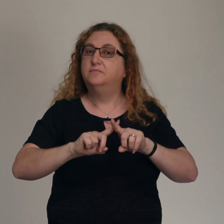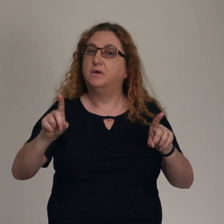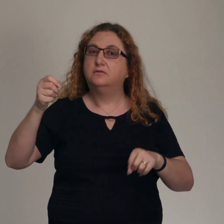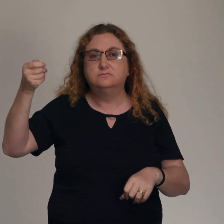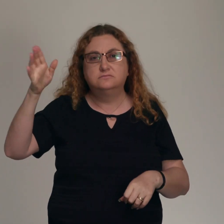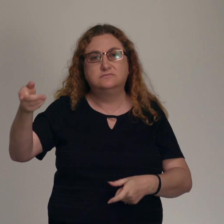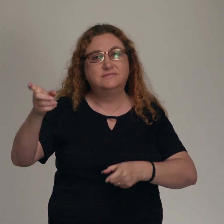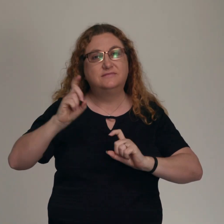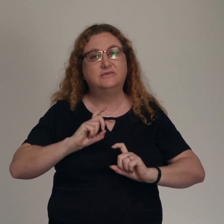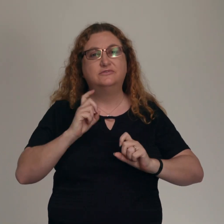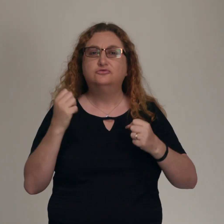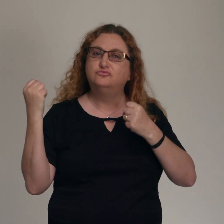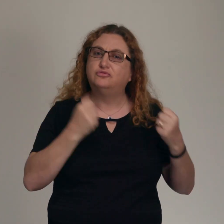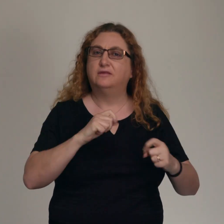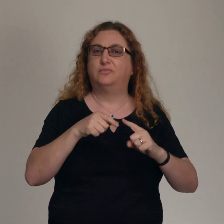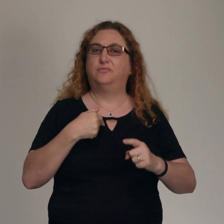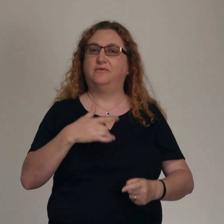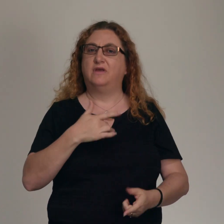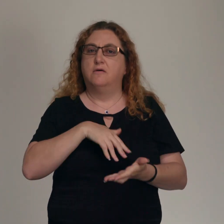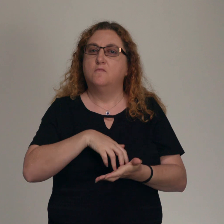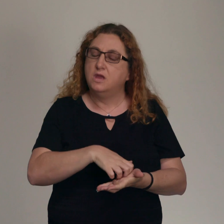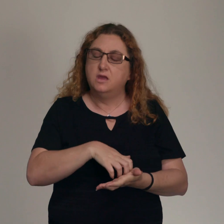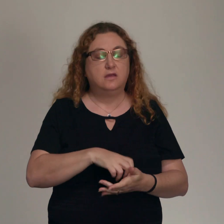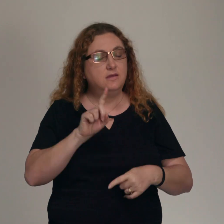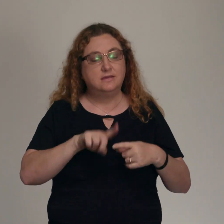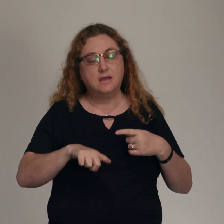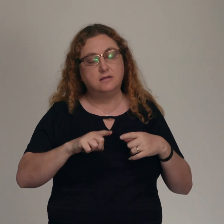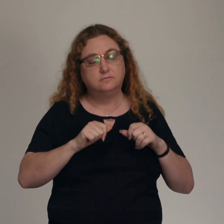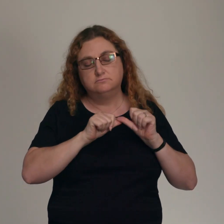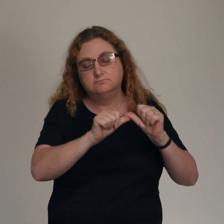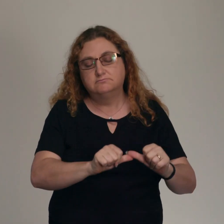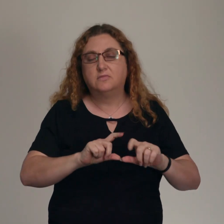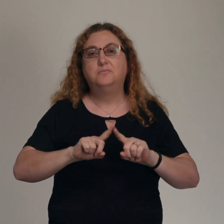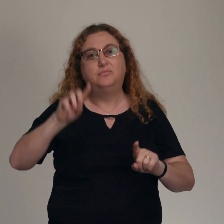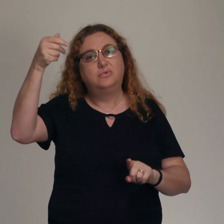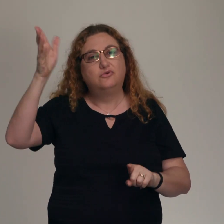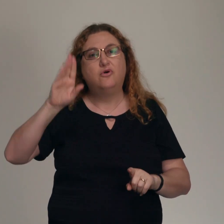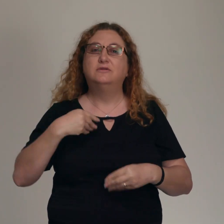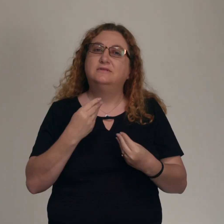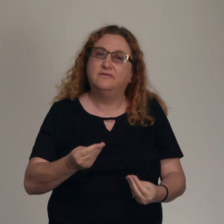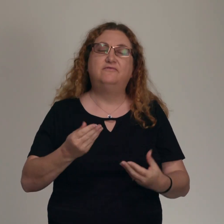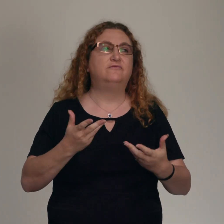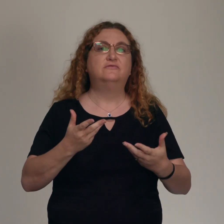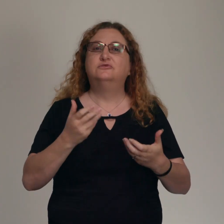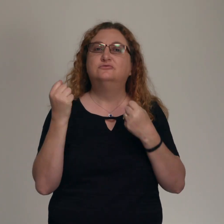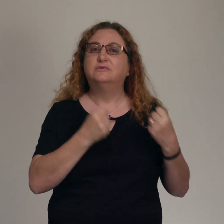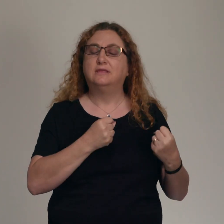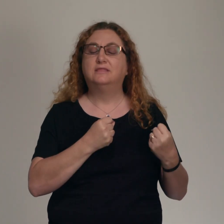absolutely weak, even when we felt like we couldn't carry on, he's given us strength. And even though we would love for this to be over, even though we would love